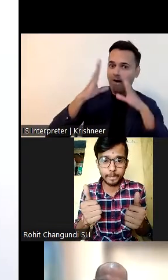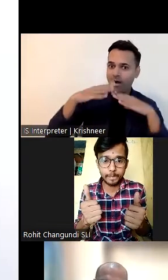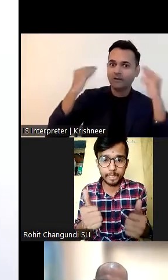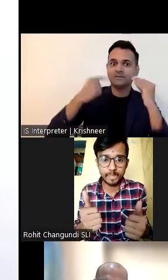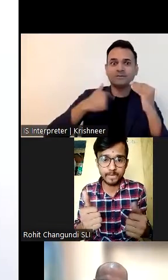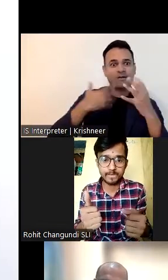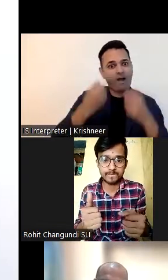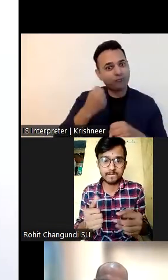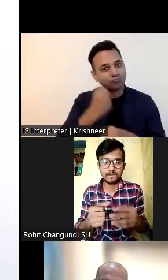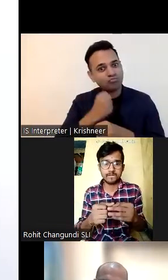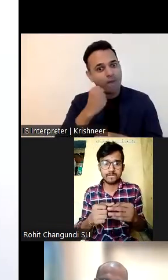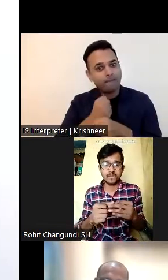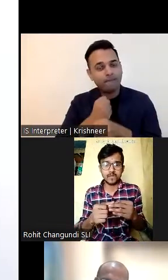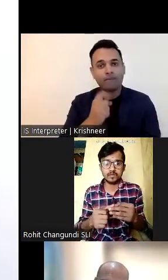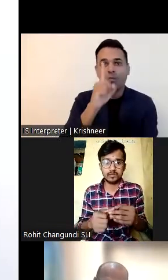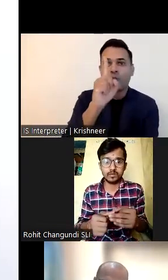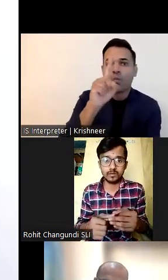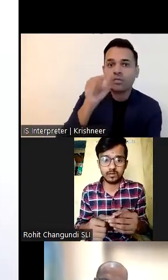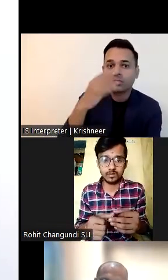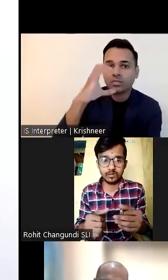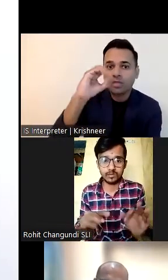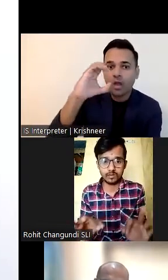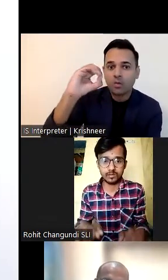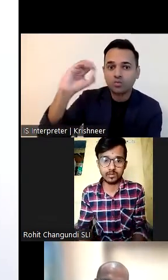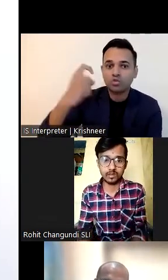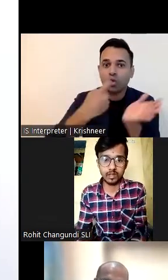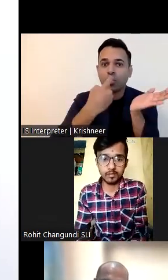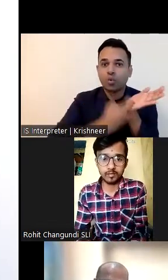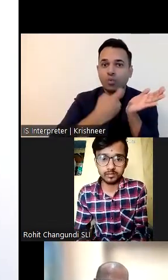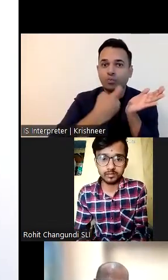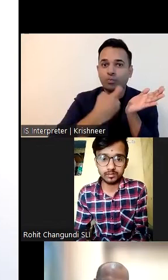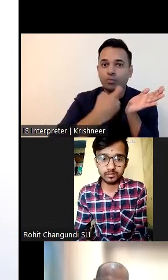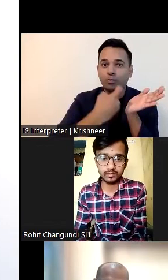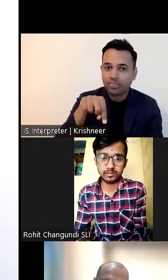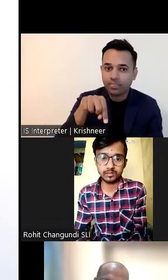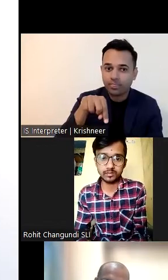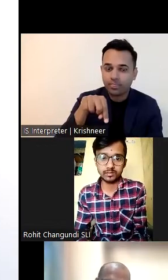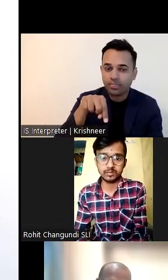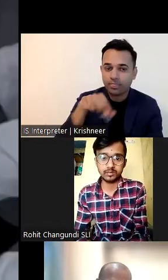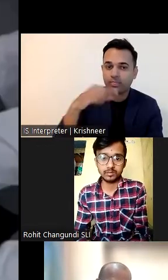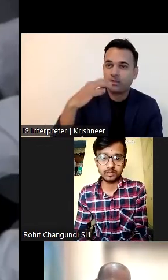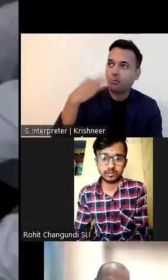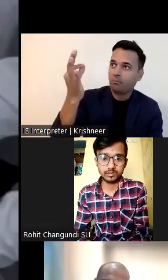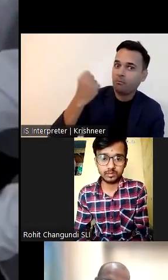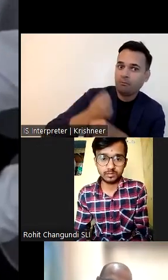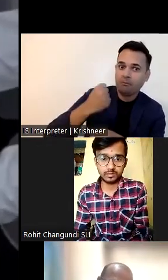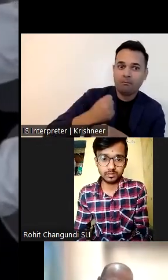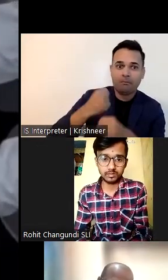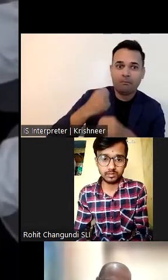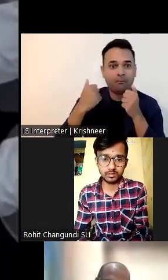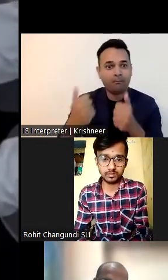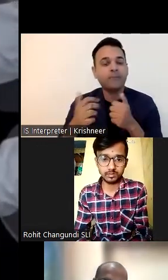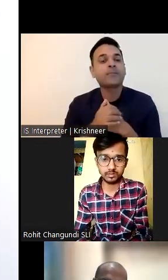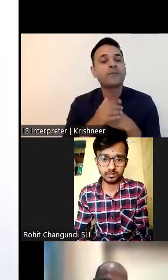was also assigned a new role of mentoring new youth with speech and hearing impairment to join